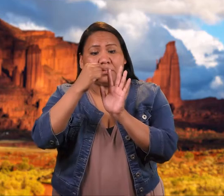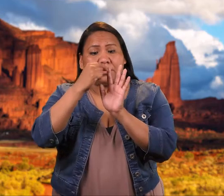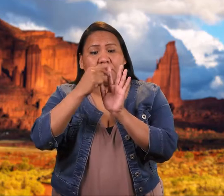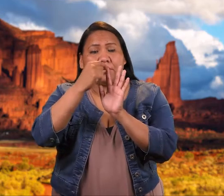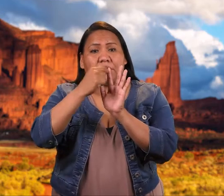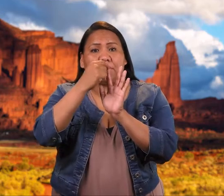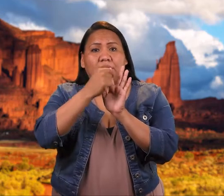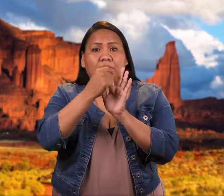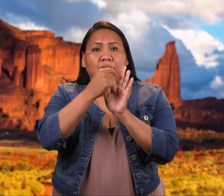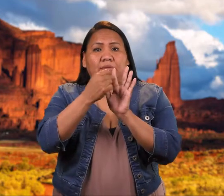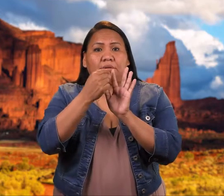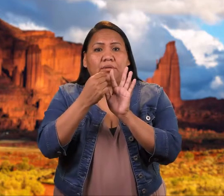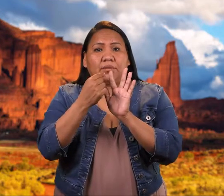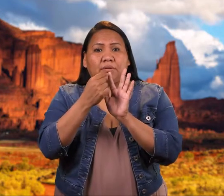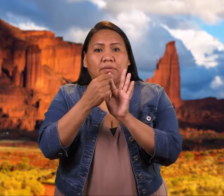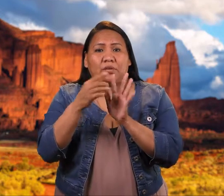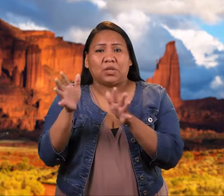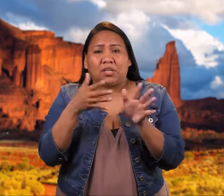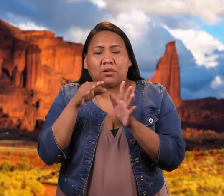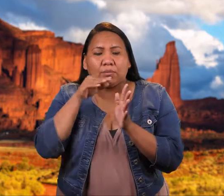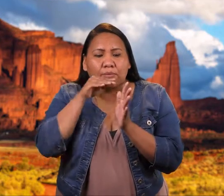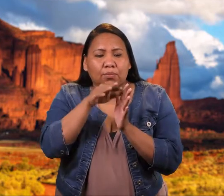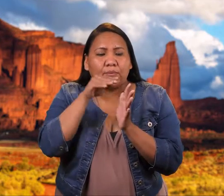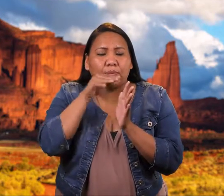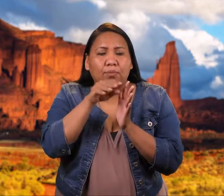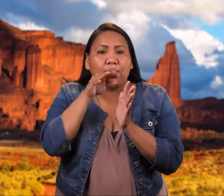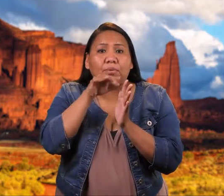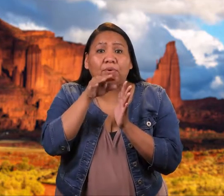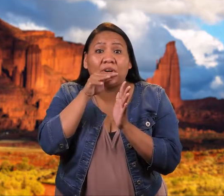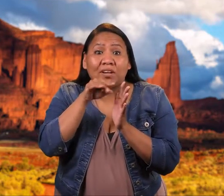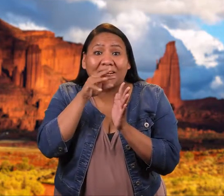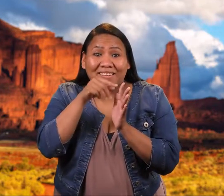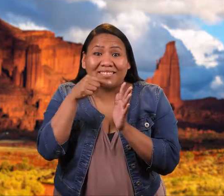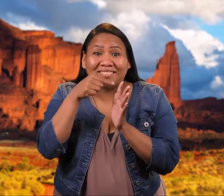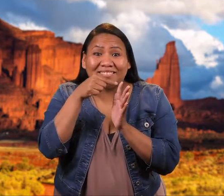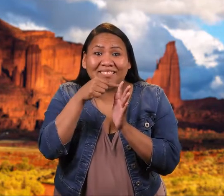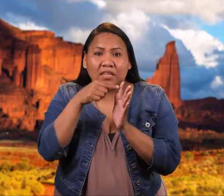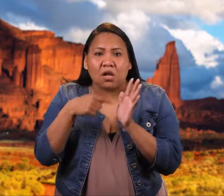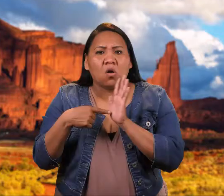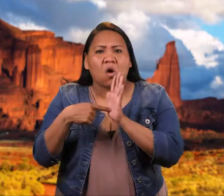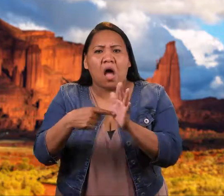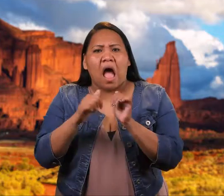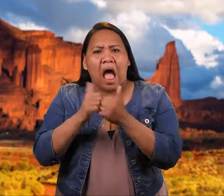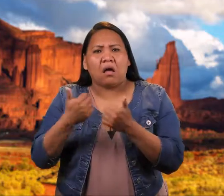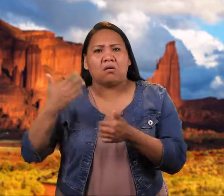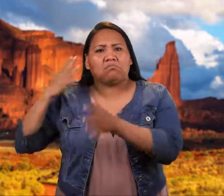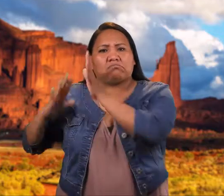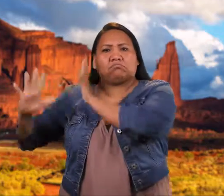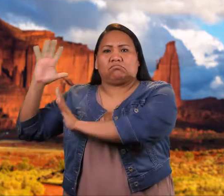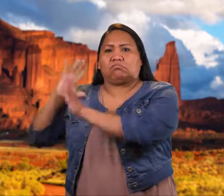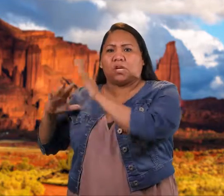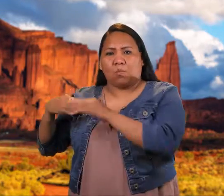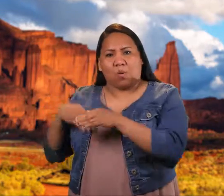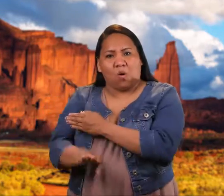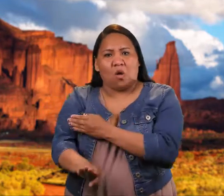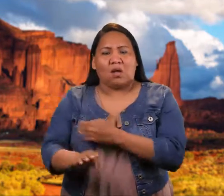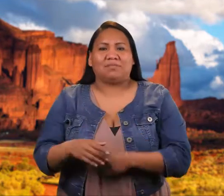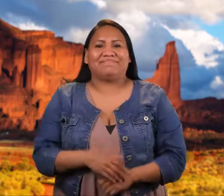us life. When this ceases to blow, we die. In the skin at the tips of our fingers, we see the trail